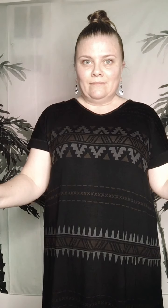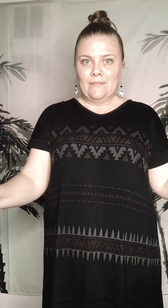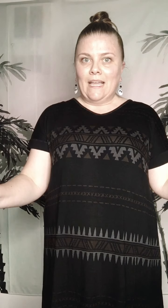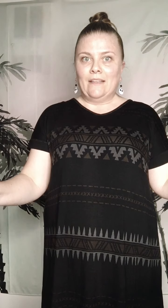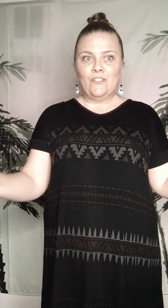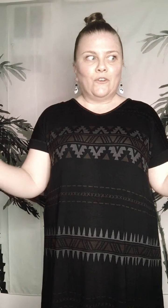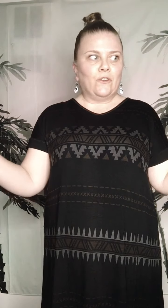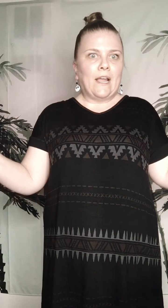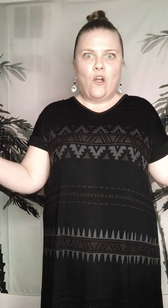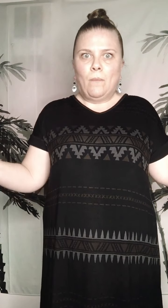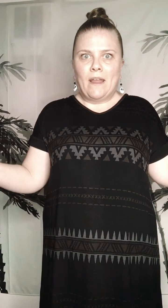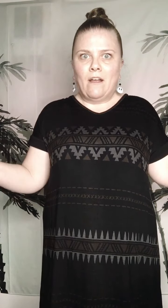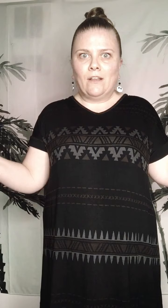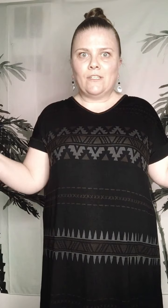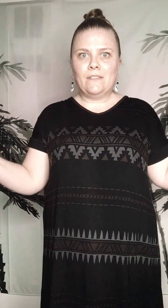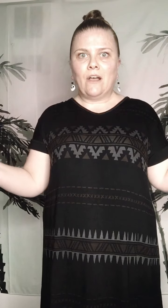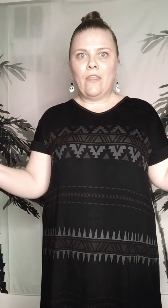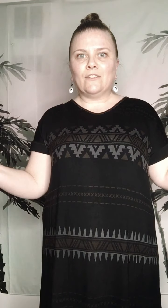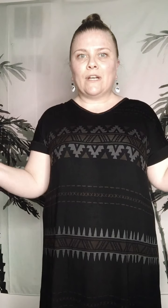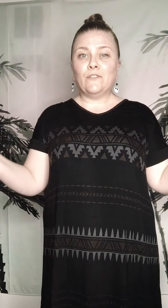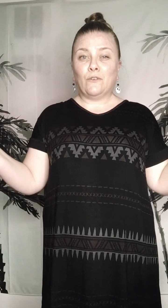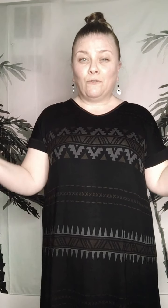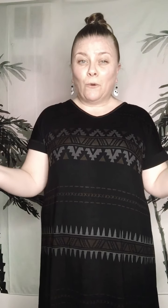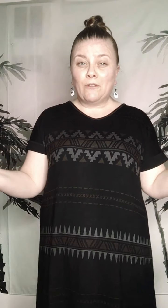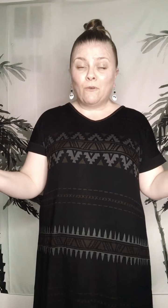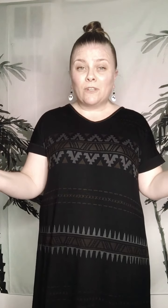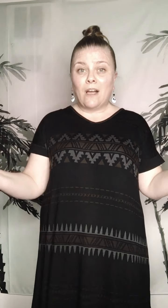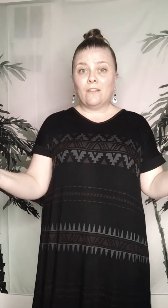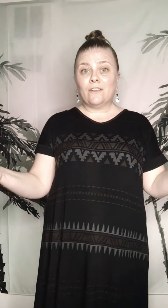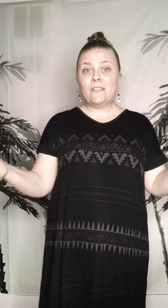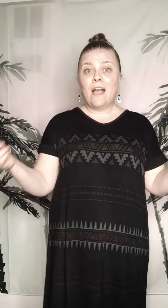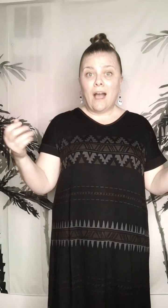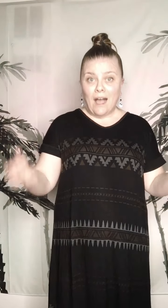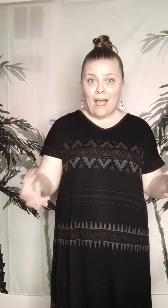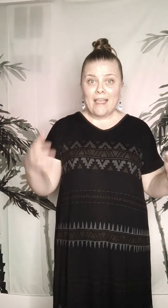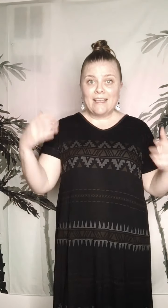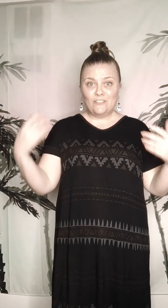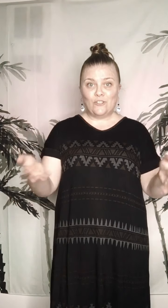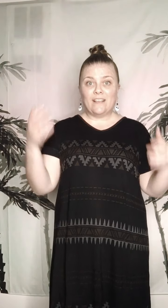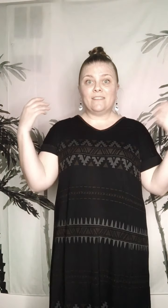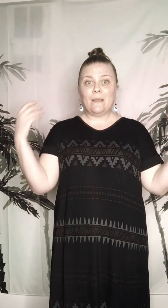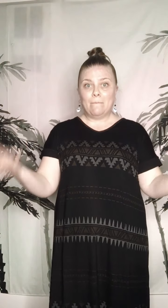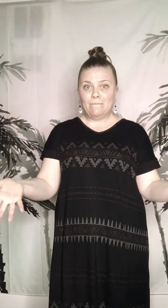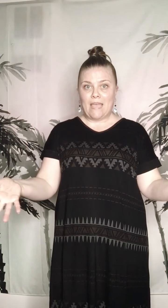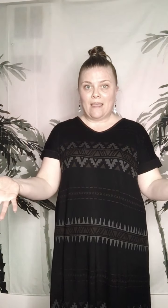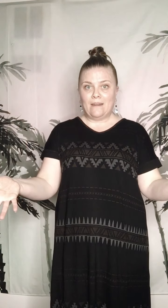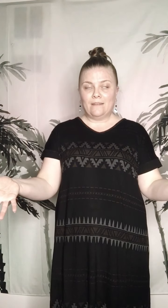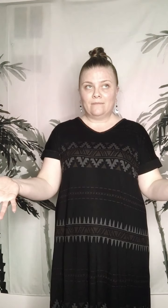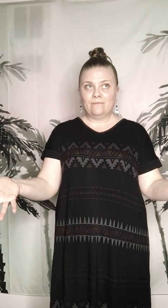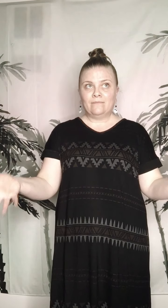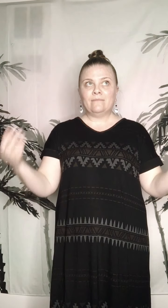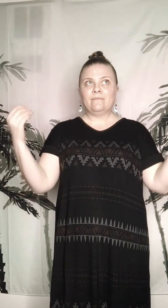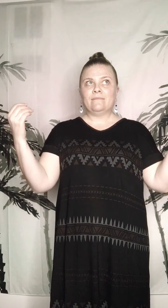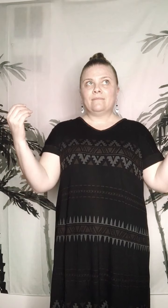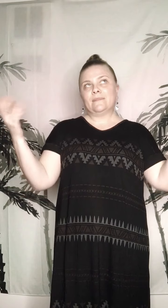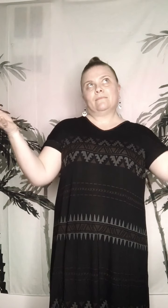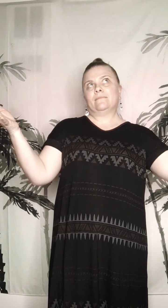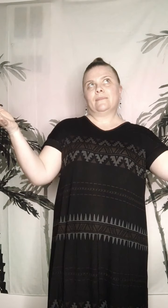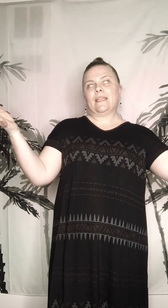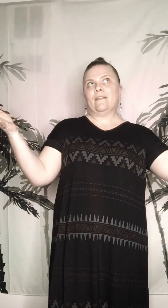And so you're like, oh my gosh, I sell that dress for $44. I just made, can't even